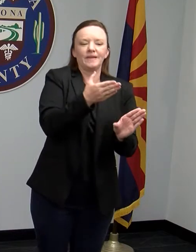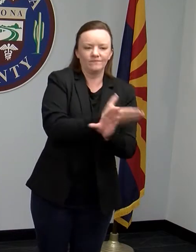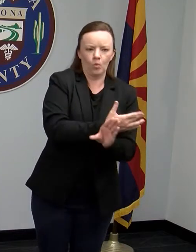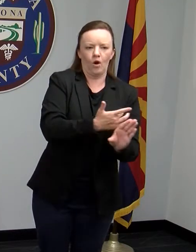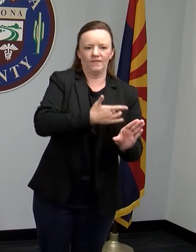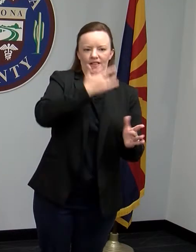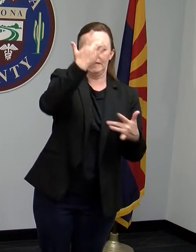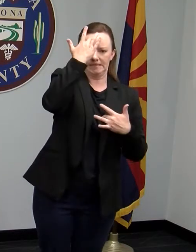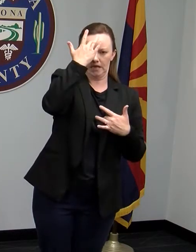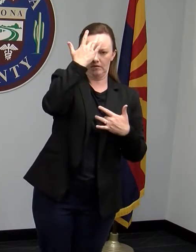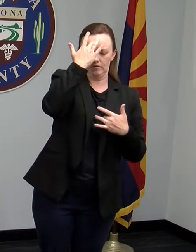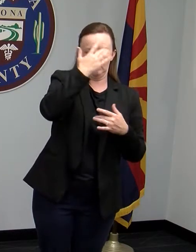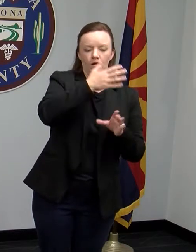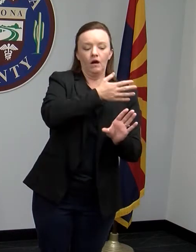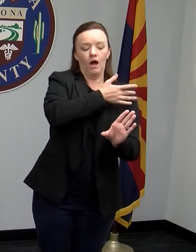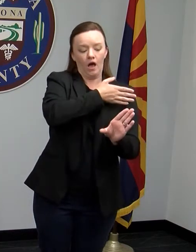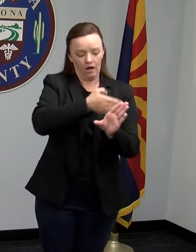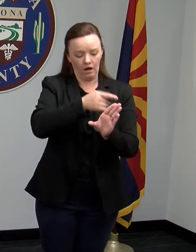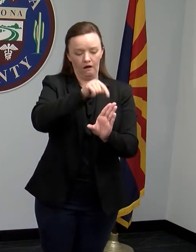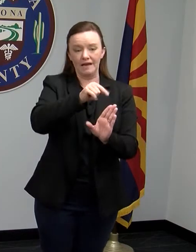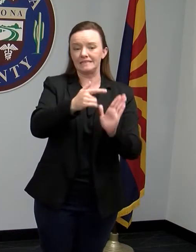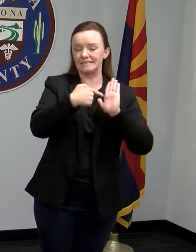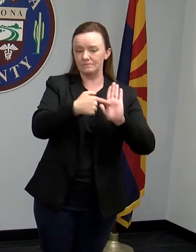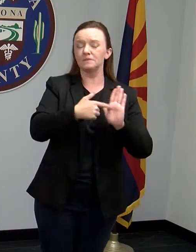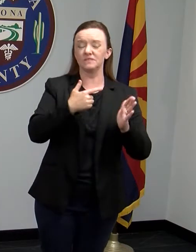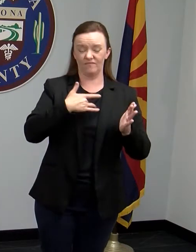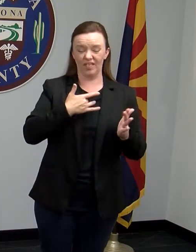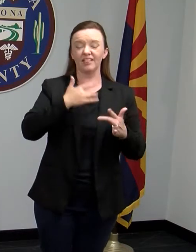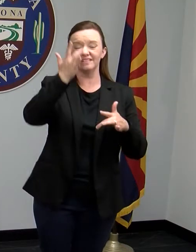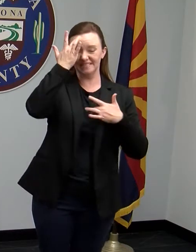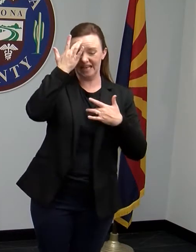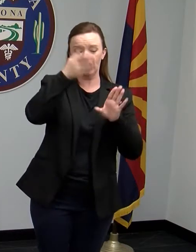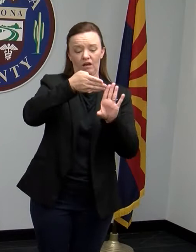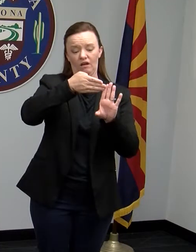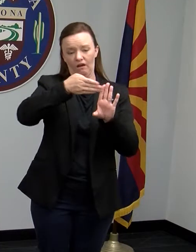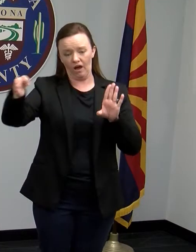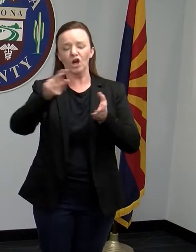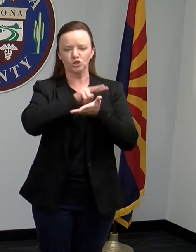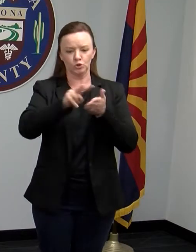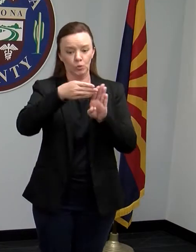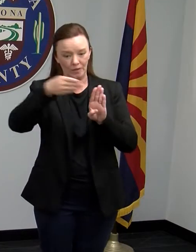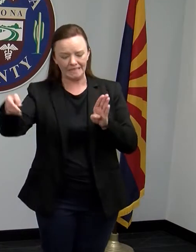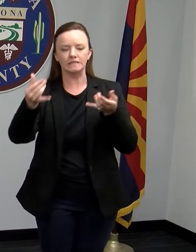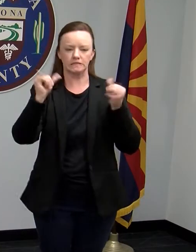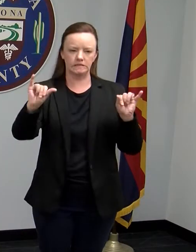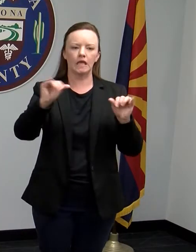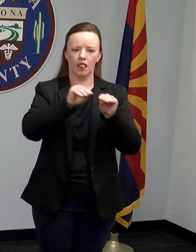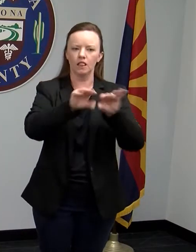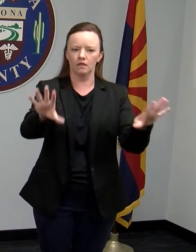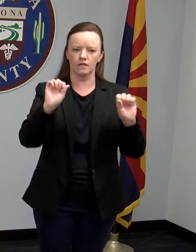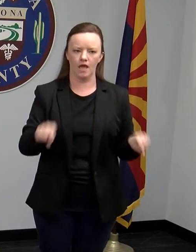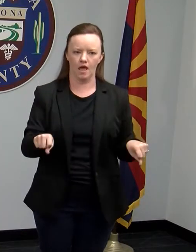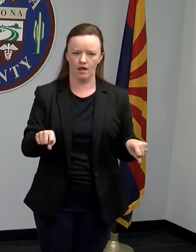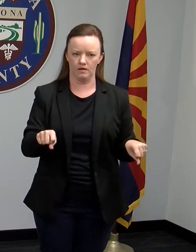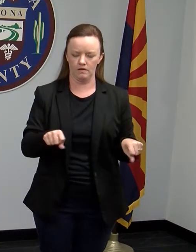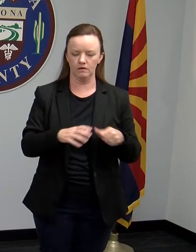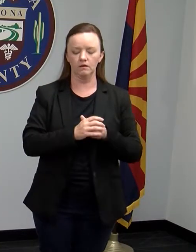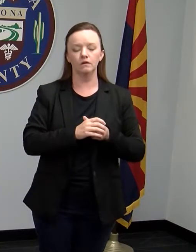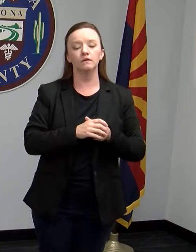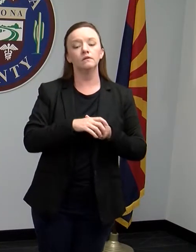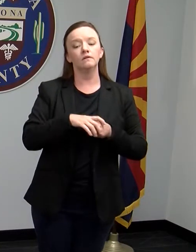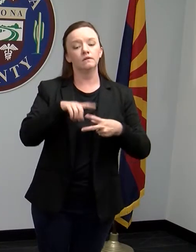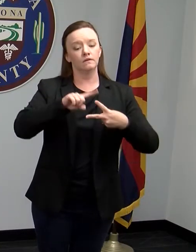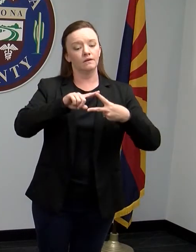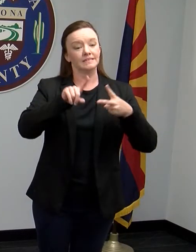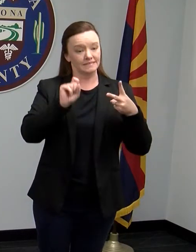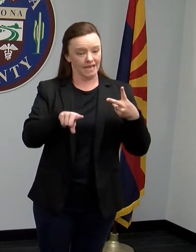after symptoms start. Because this test can detect both living and dead virus in the nose,